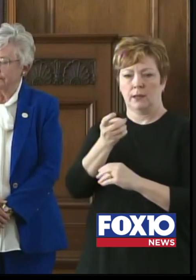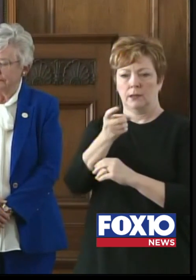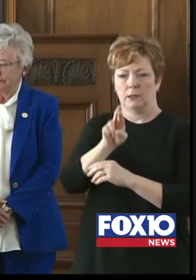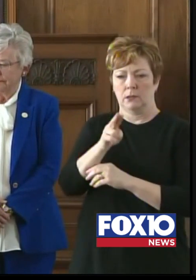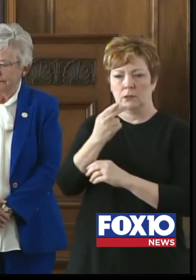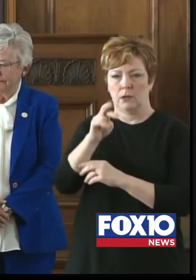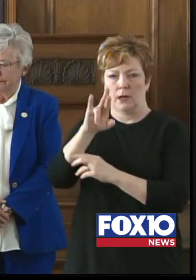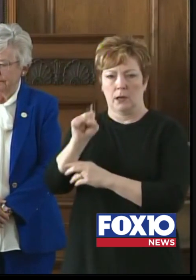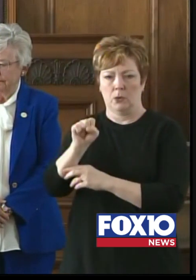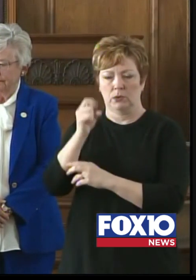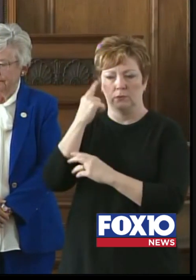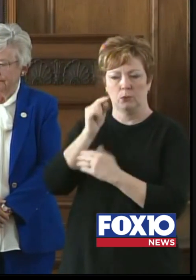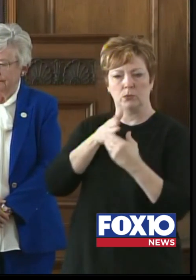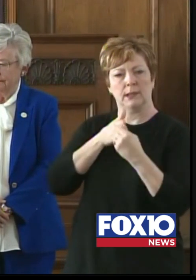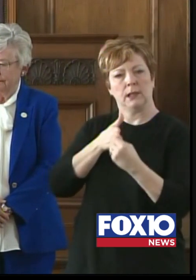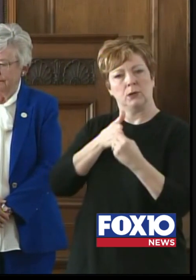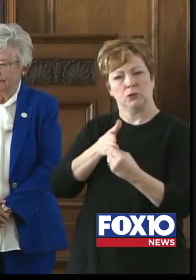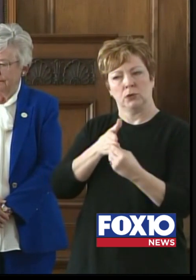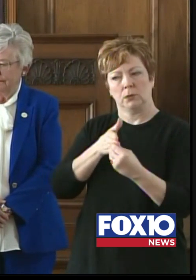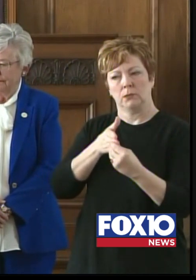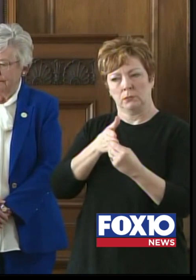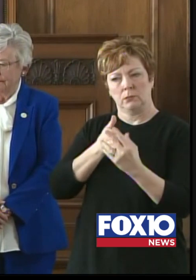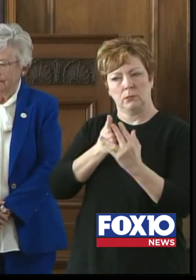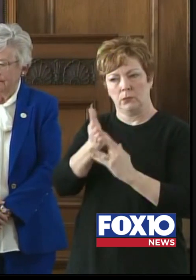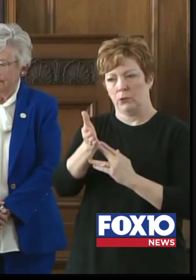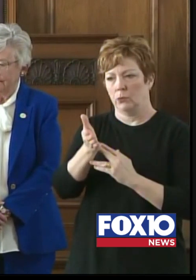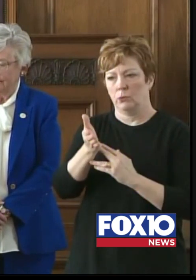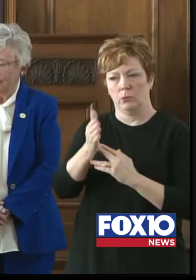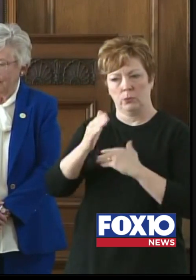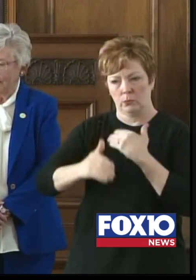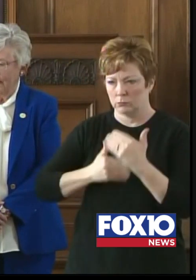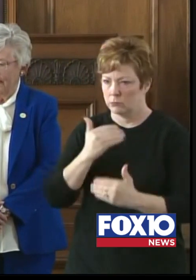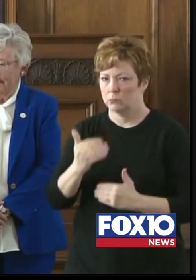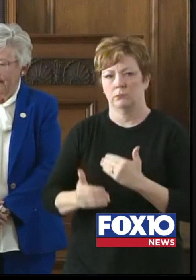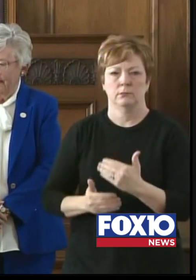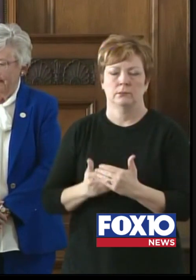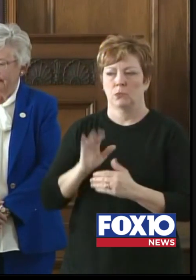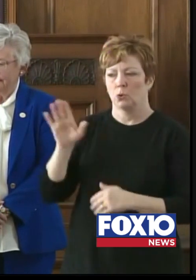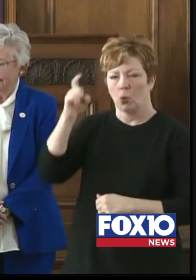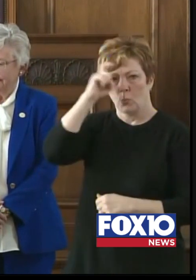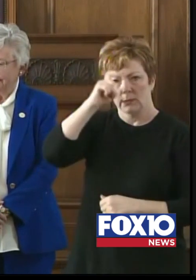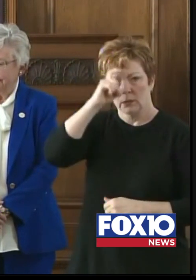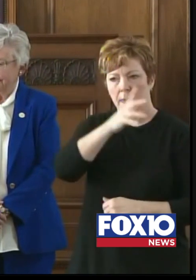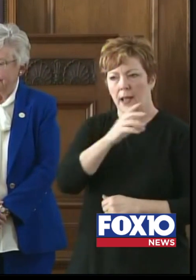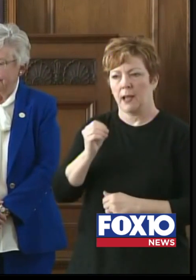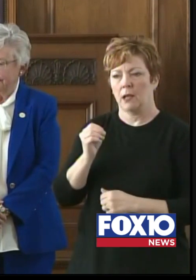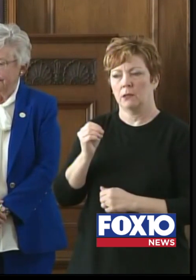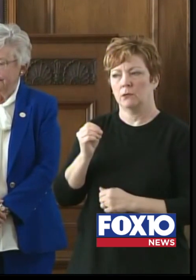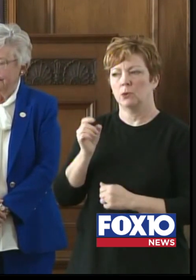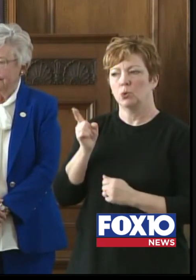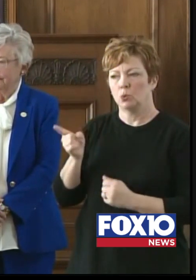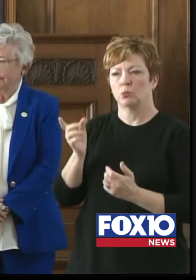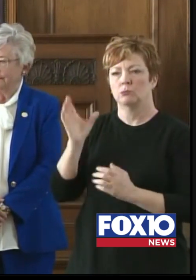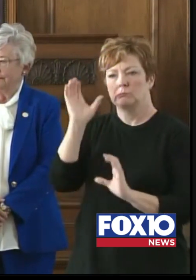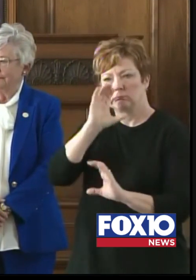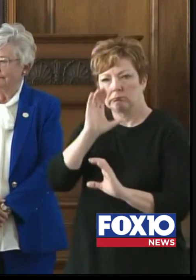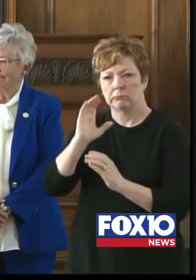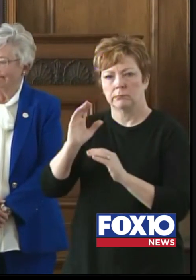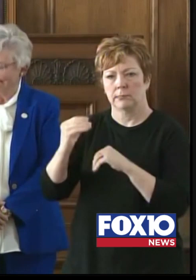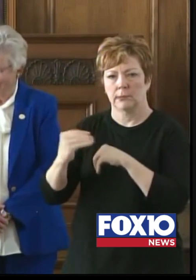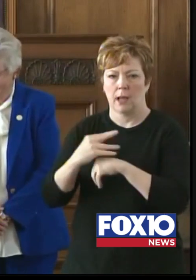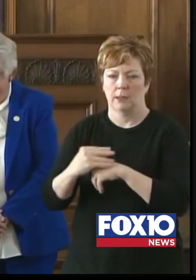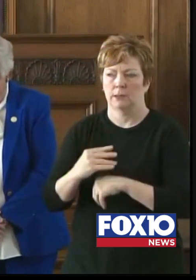this and for your wisdom in seeking out guidance from as many people as you could. Thank you.